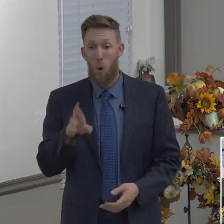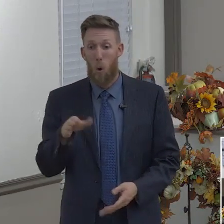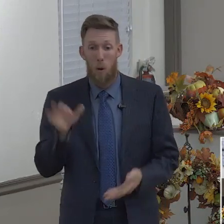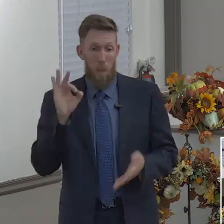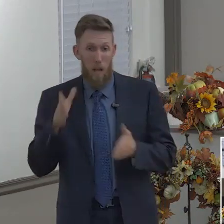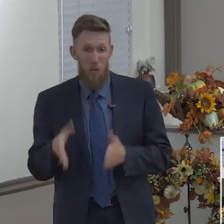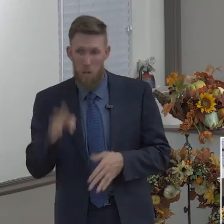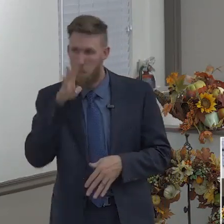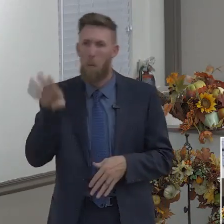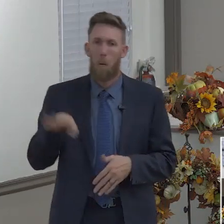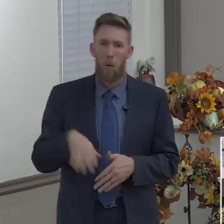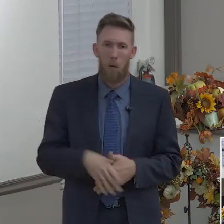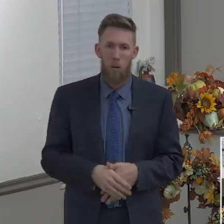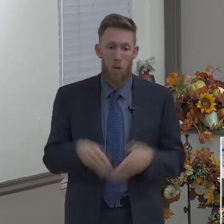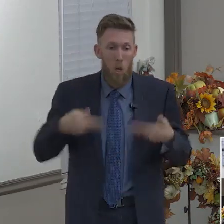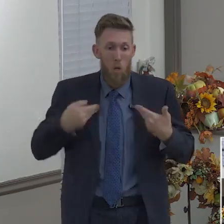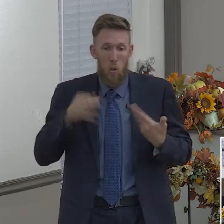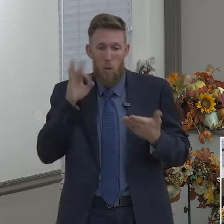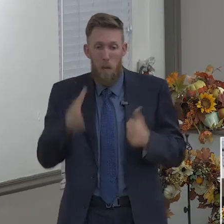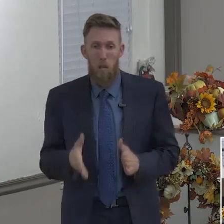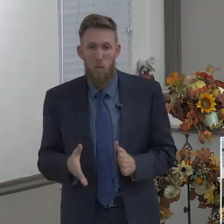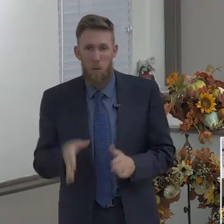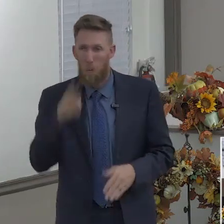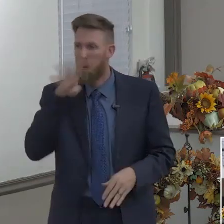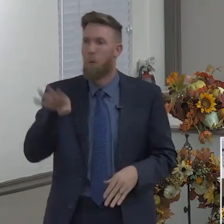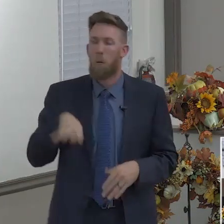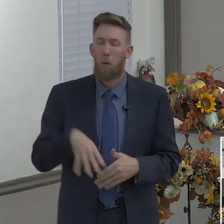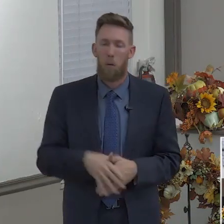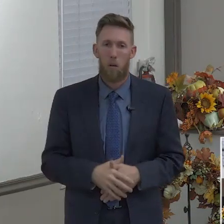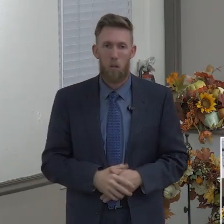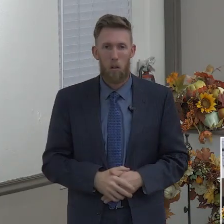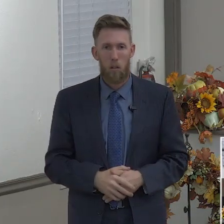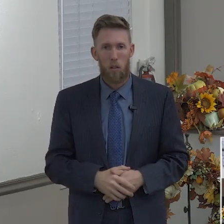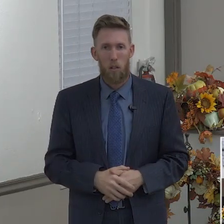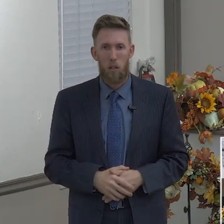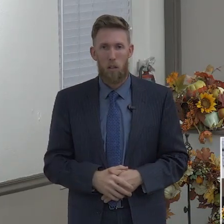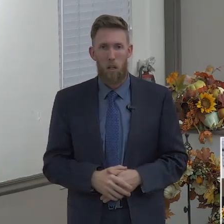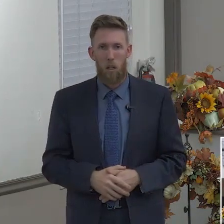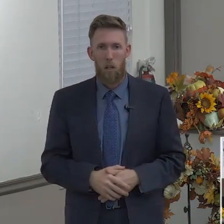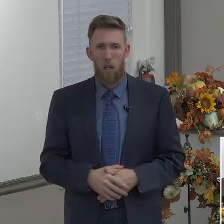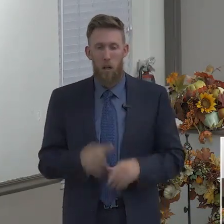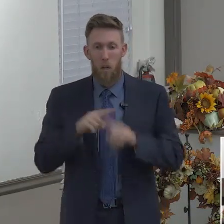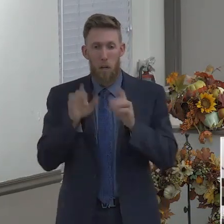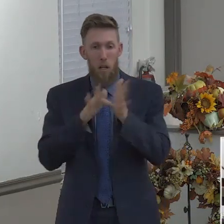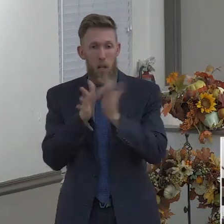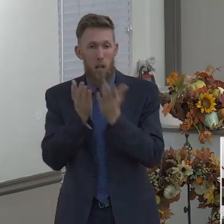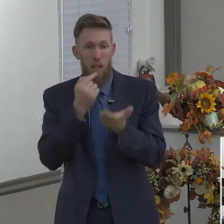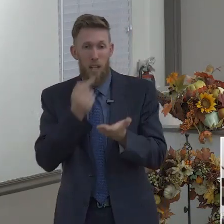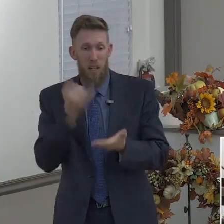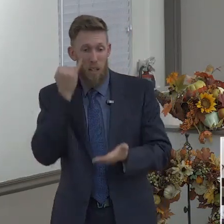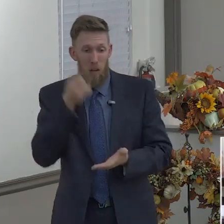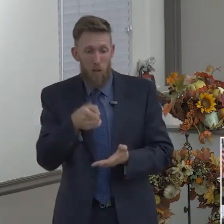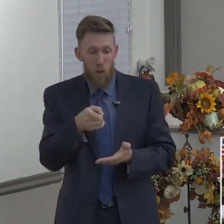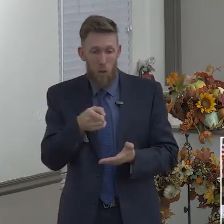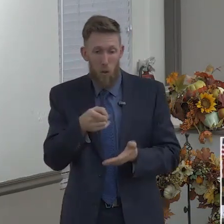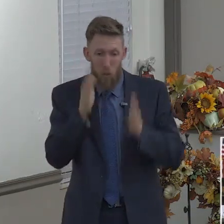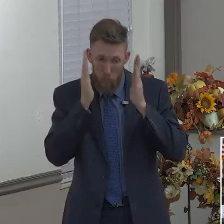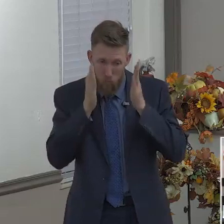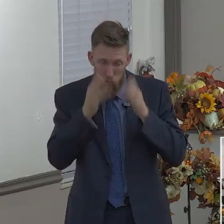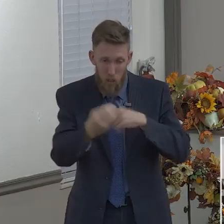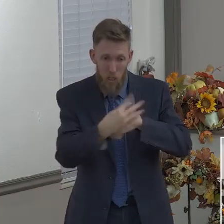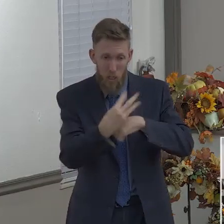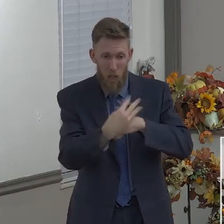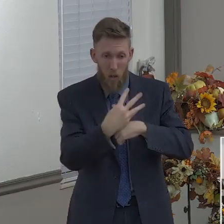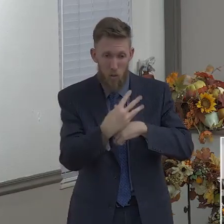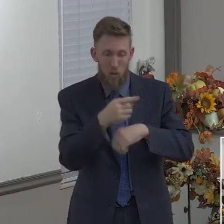just dismiss it. But God says, if you follow counsels, you shall not follow. It says, when you make war.